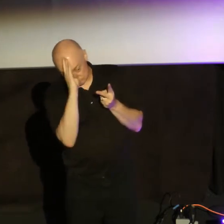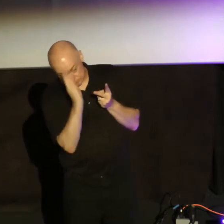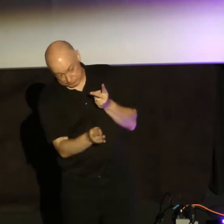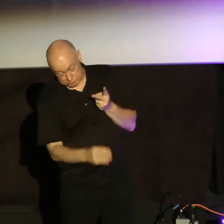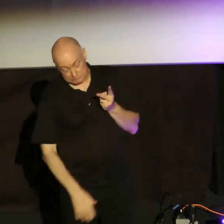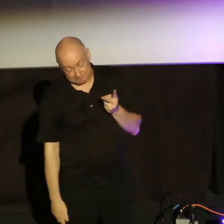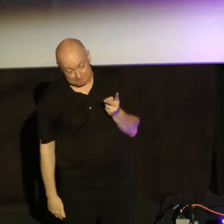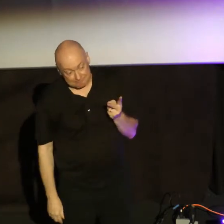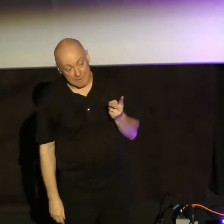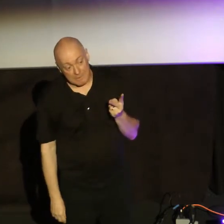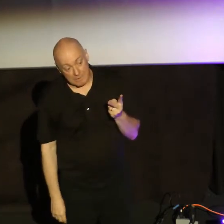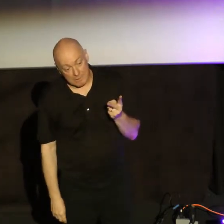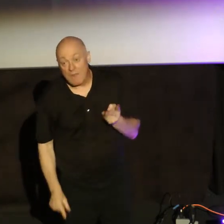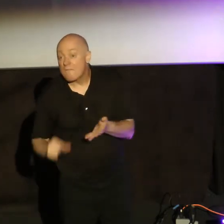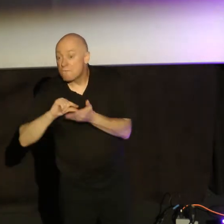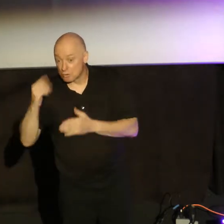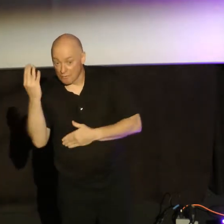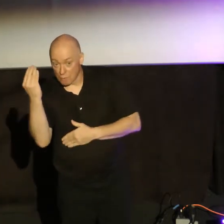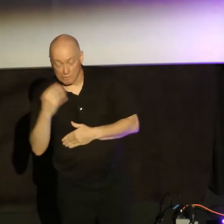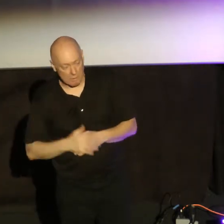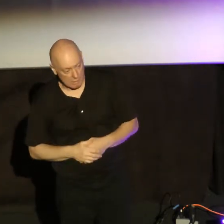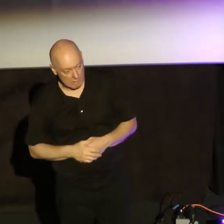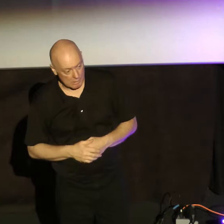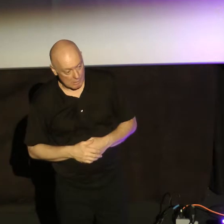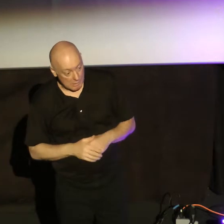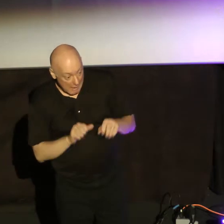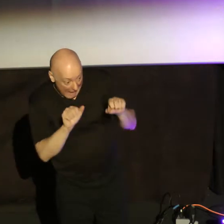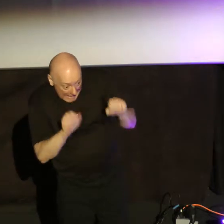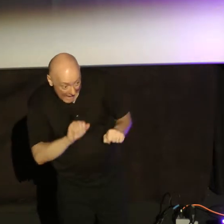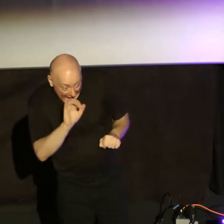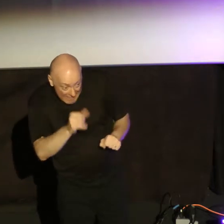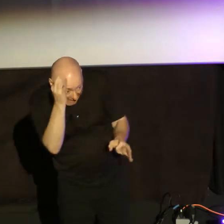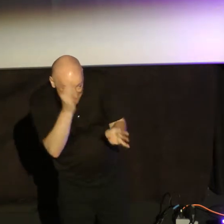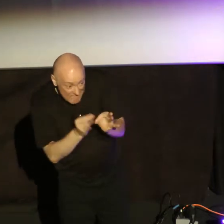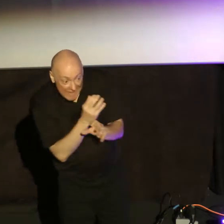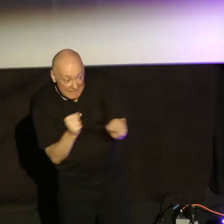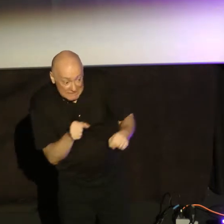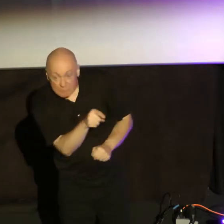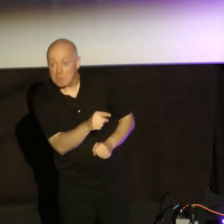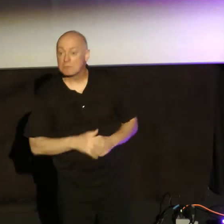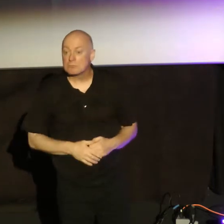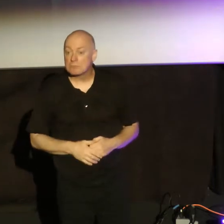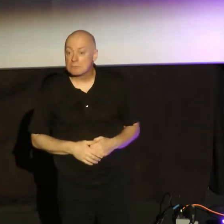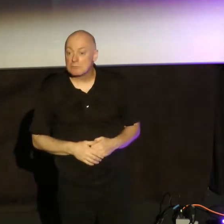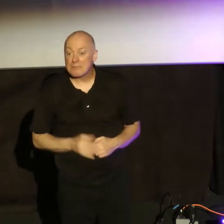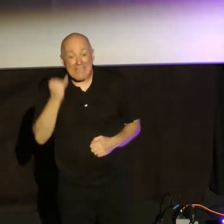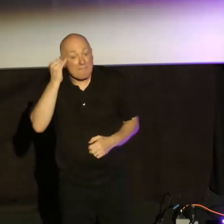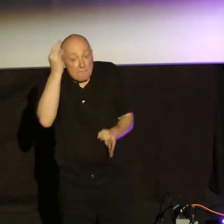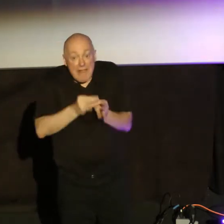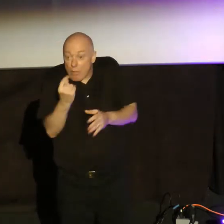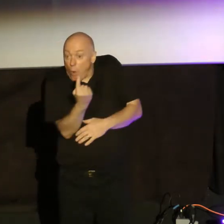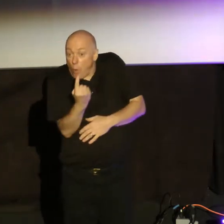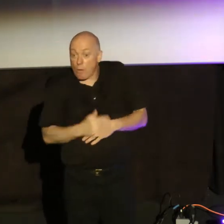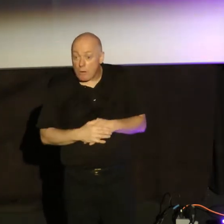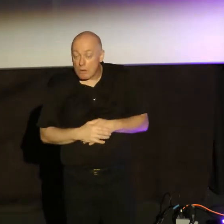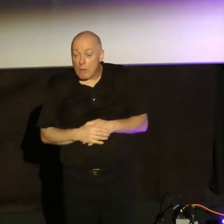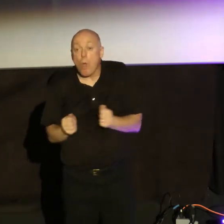says this. Verse 14, Can that faith save him? Can faith without works